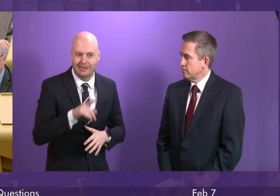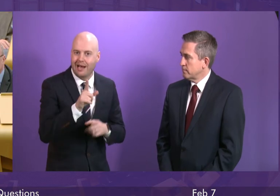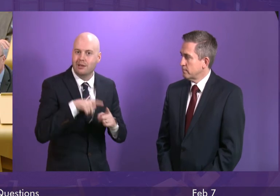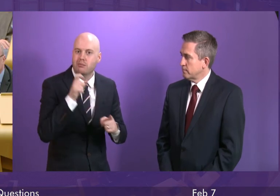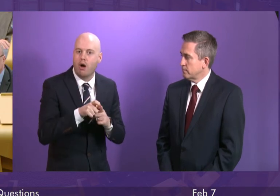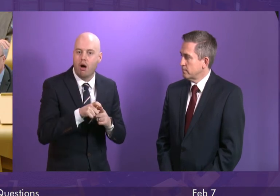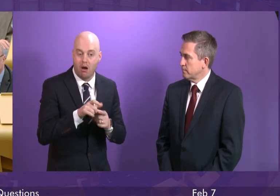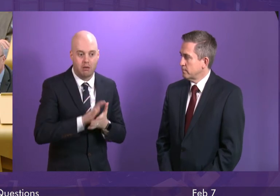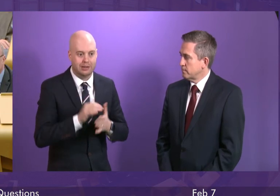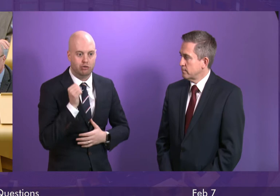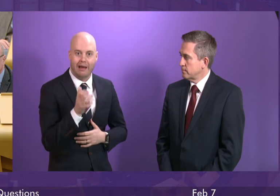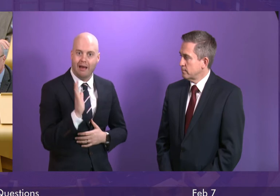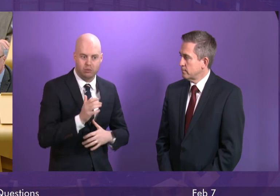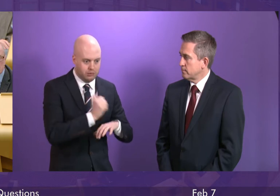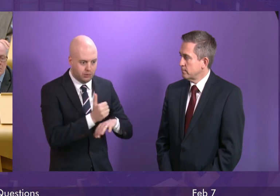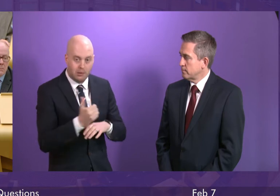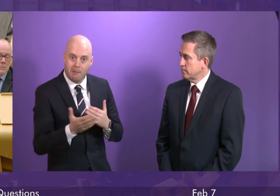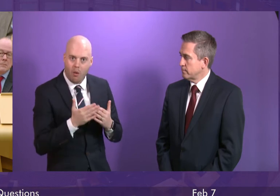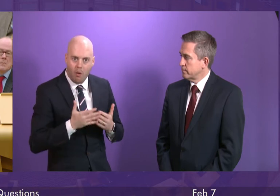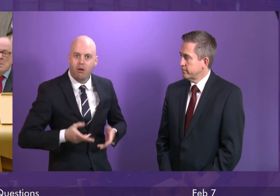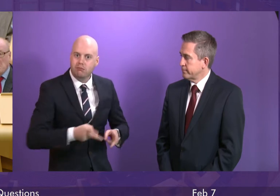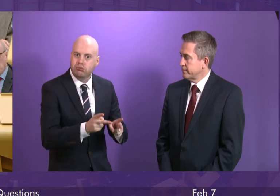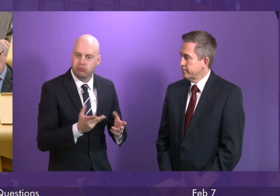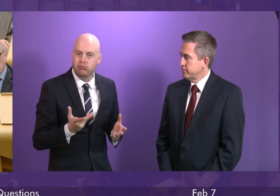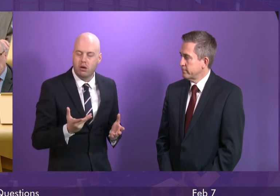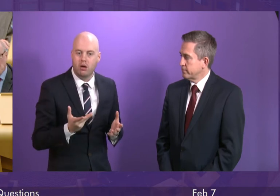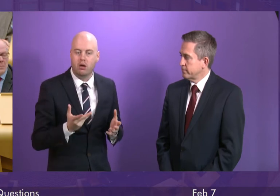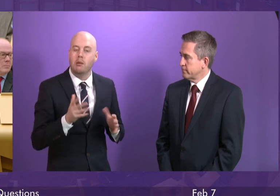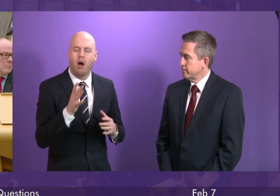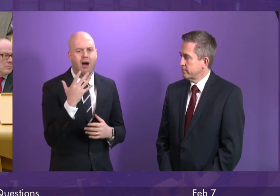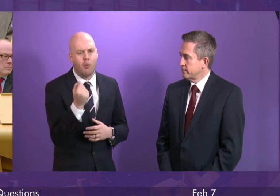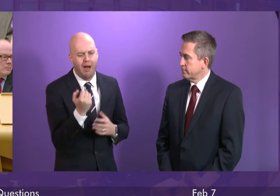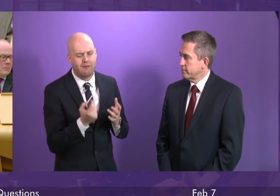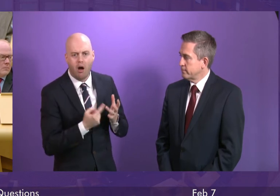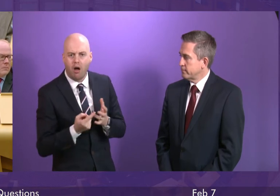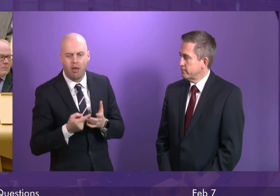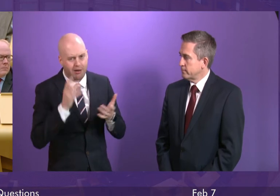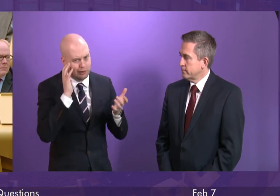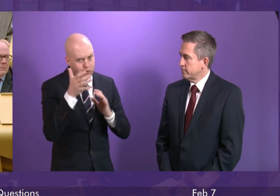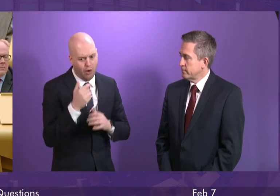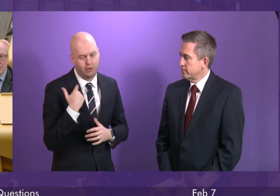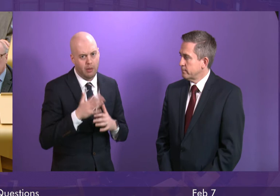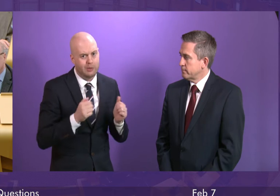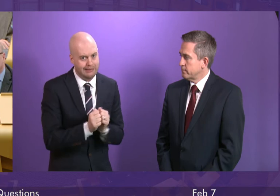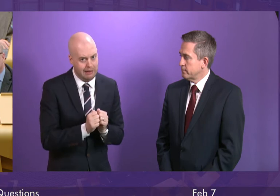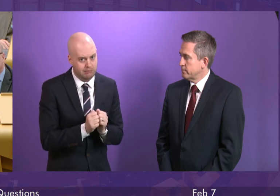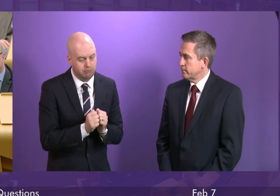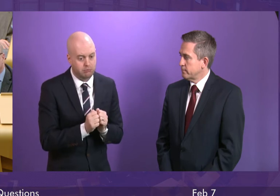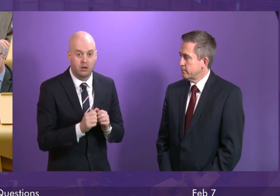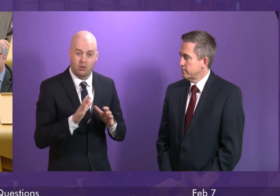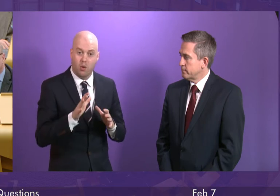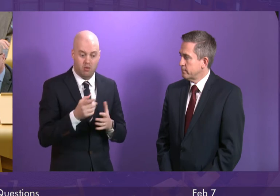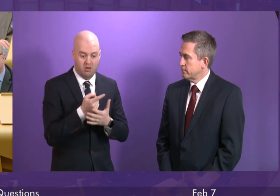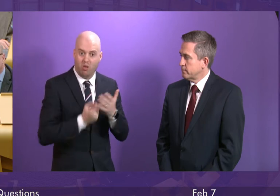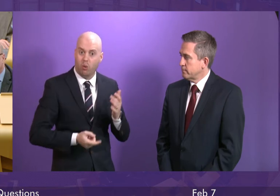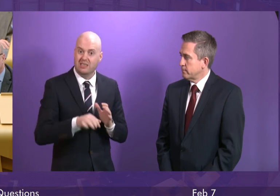there were a range of other issues which were of concern in the performance of Scot Rail at the weekend. These are the very issues the